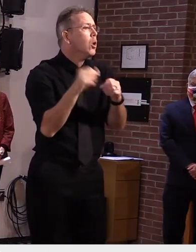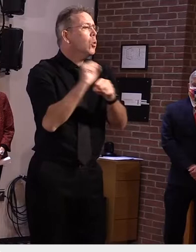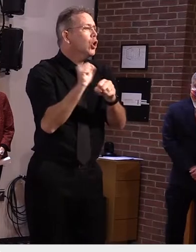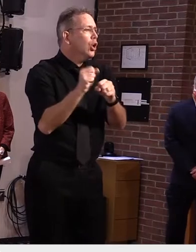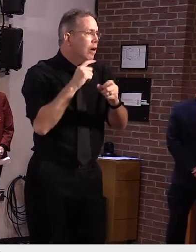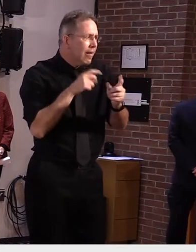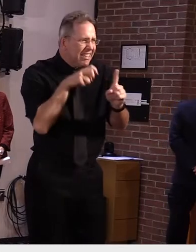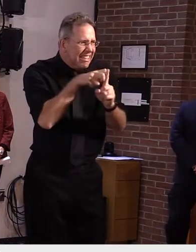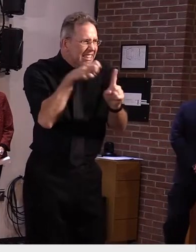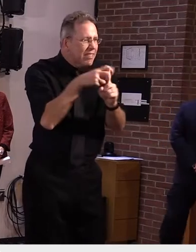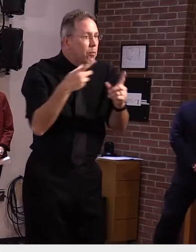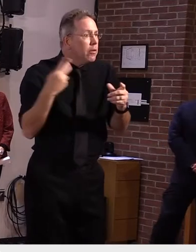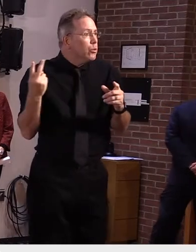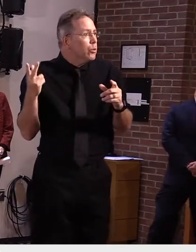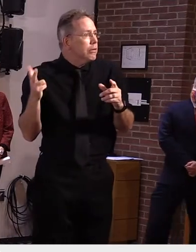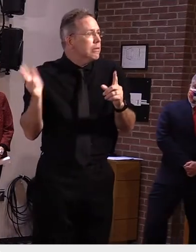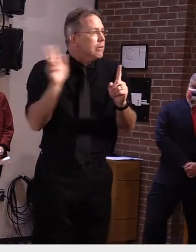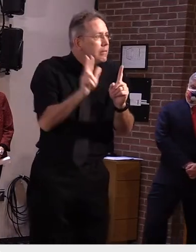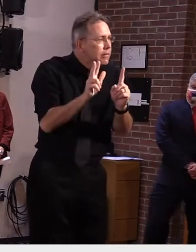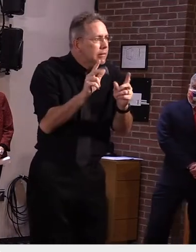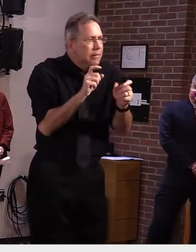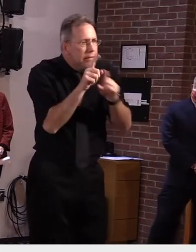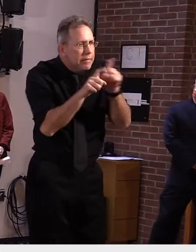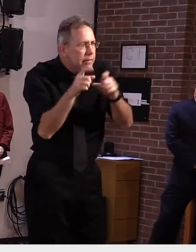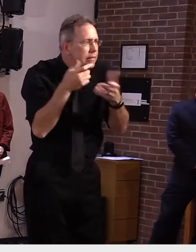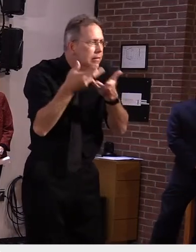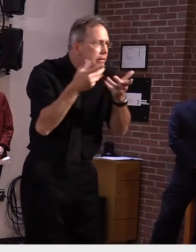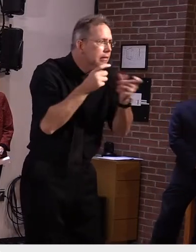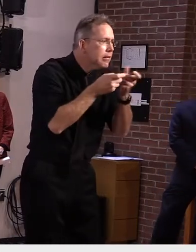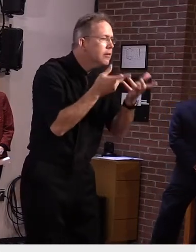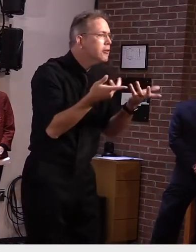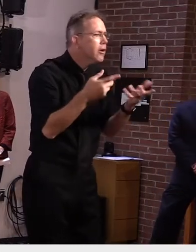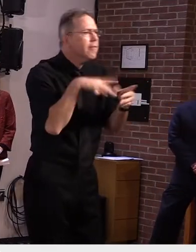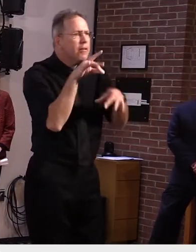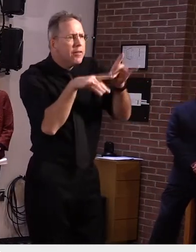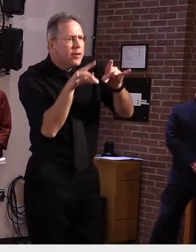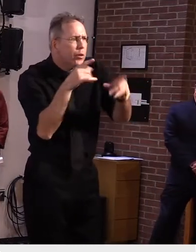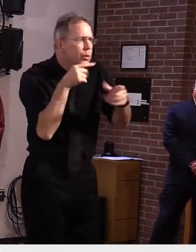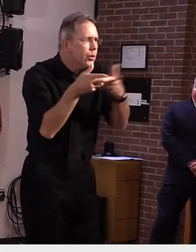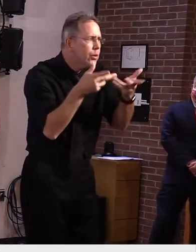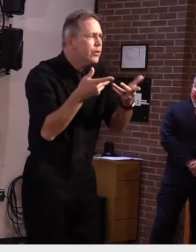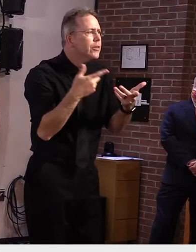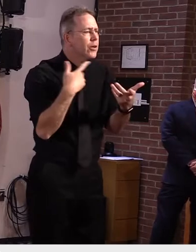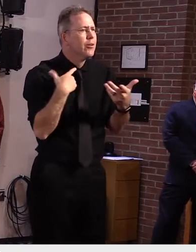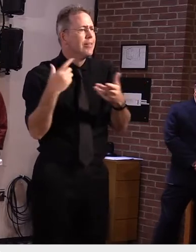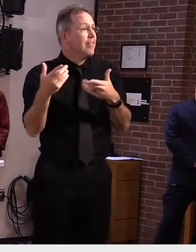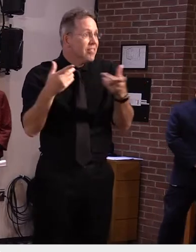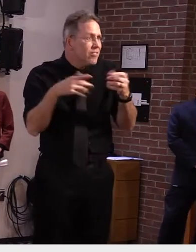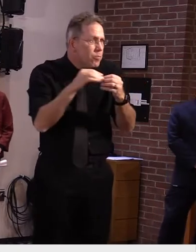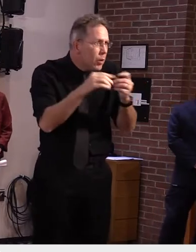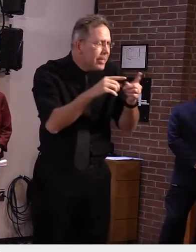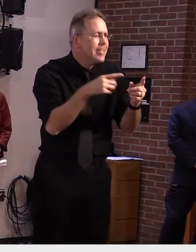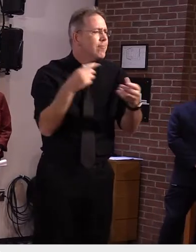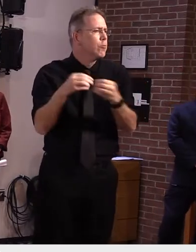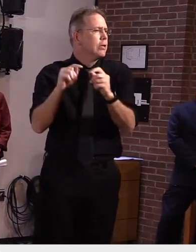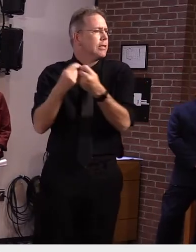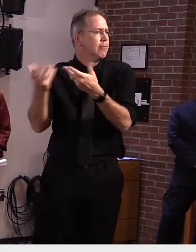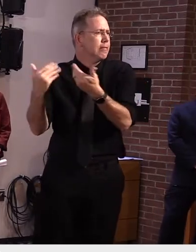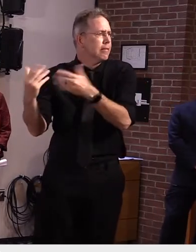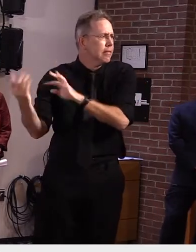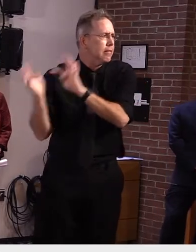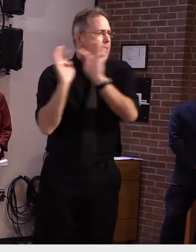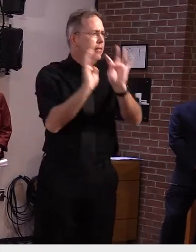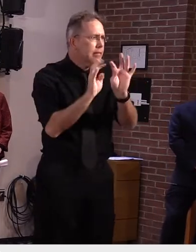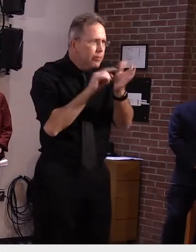for that person and so then we need multiple contact tracers to divide up those people and make the phone